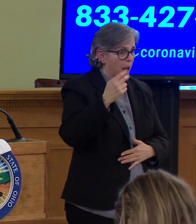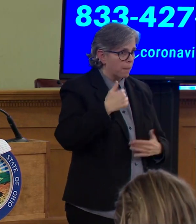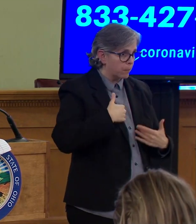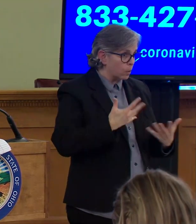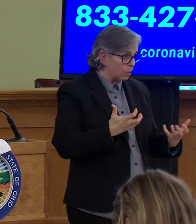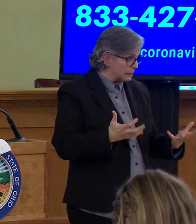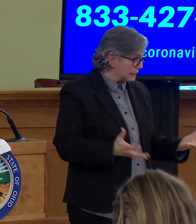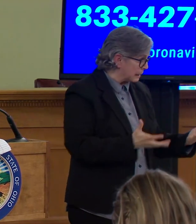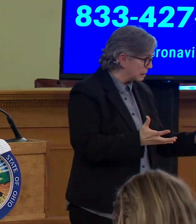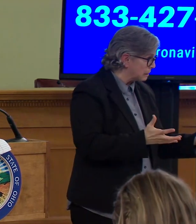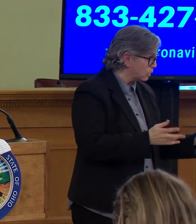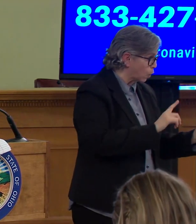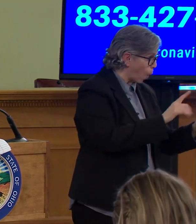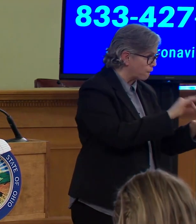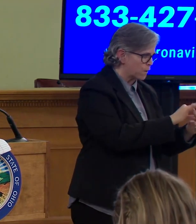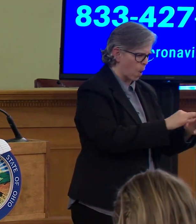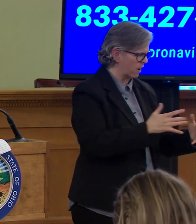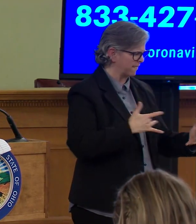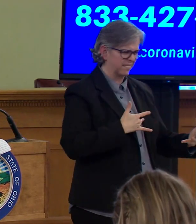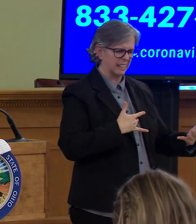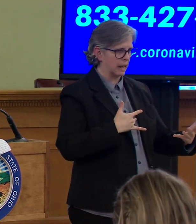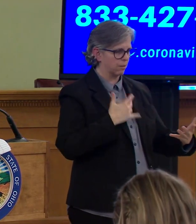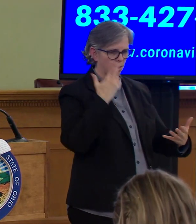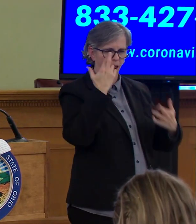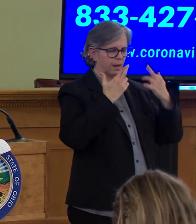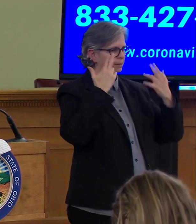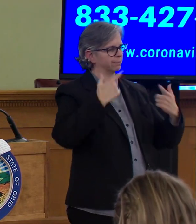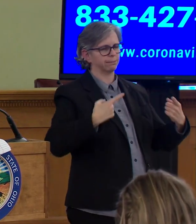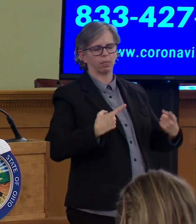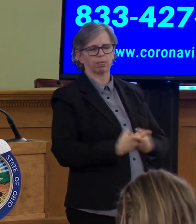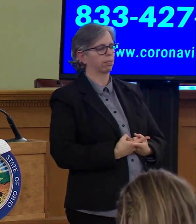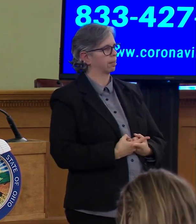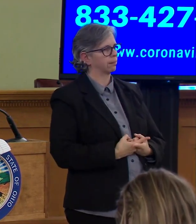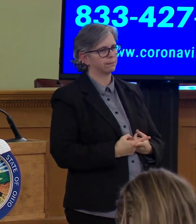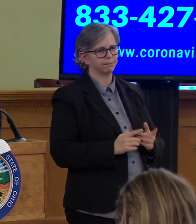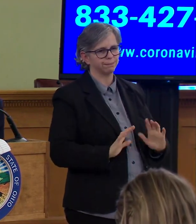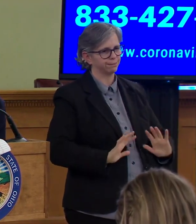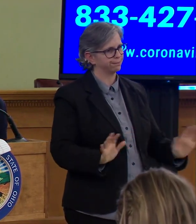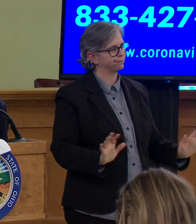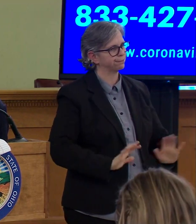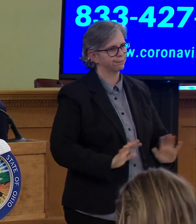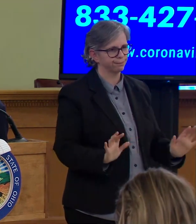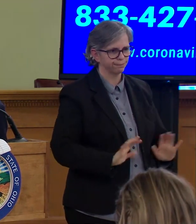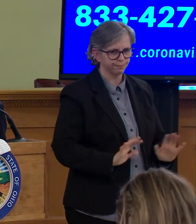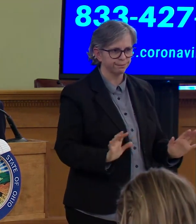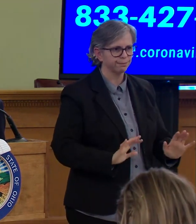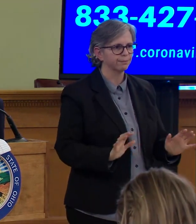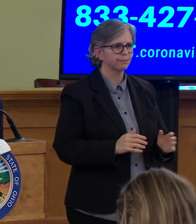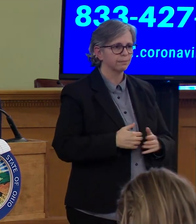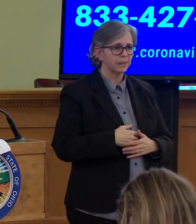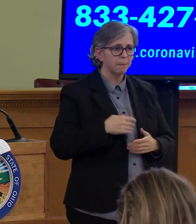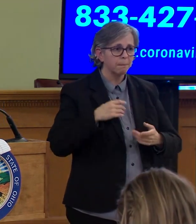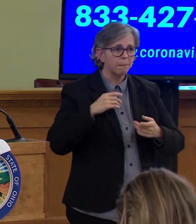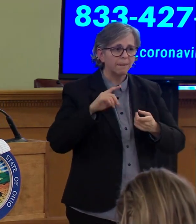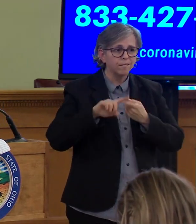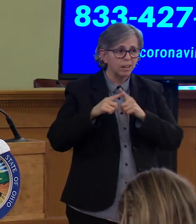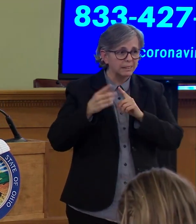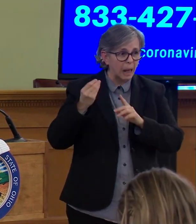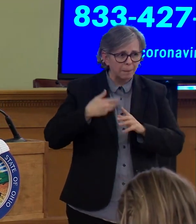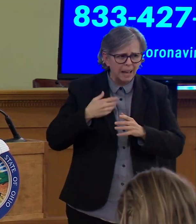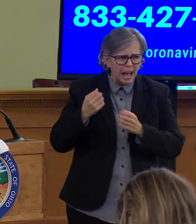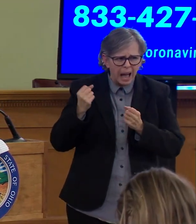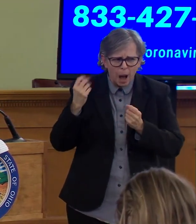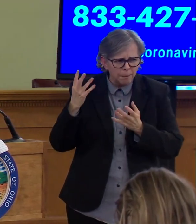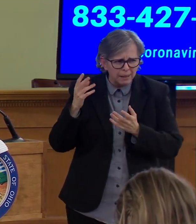We also say that we have – Frank tells me – what, Frank? 35,000 poll workers or something in that vicinity.